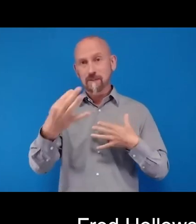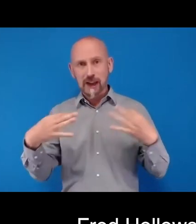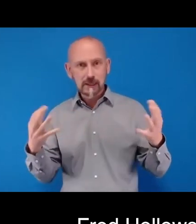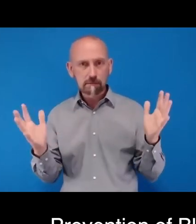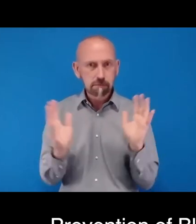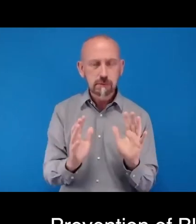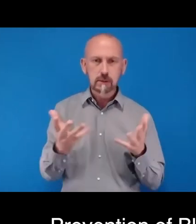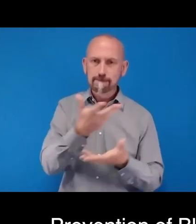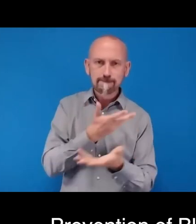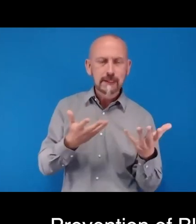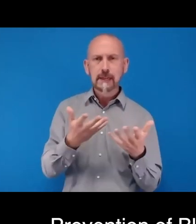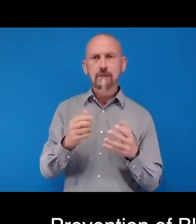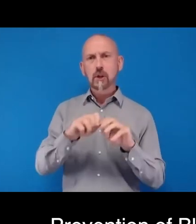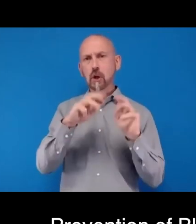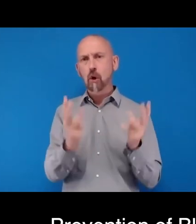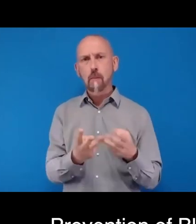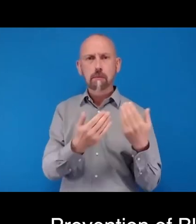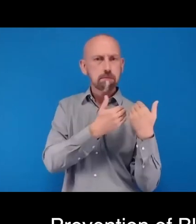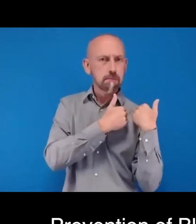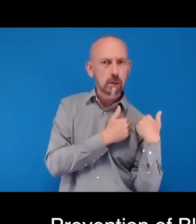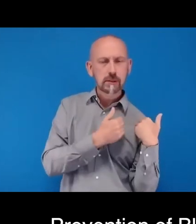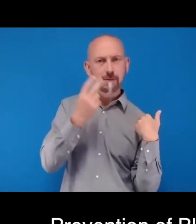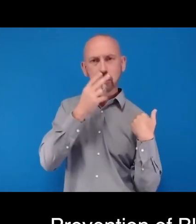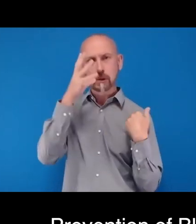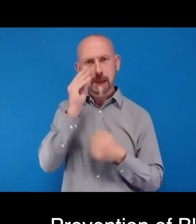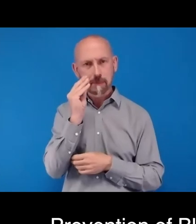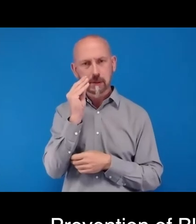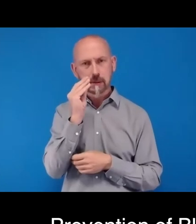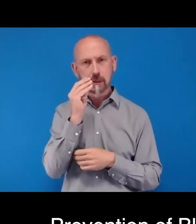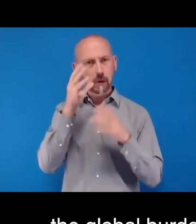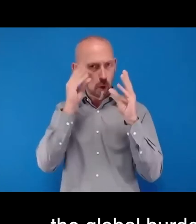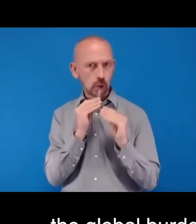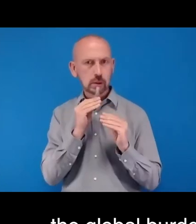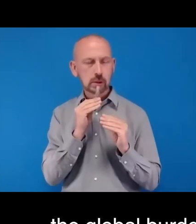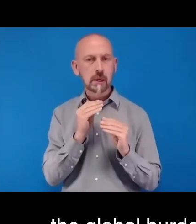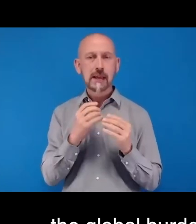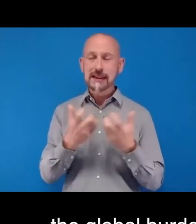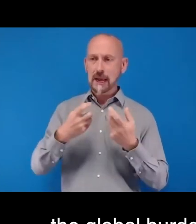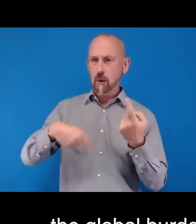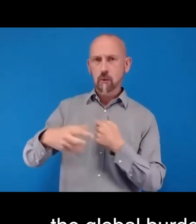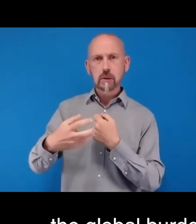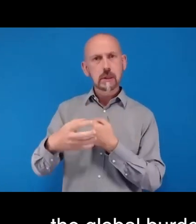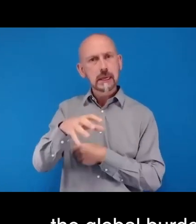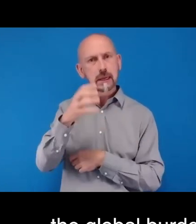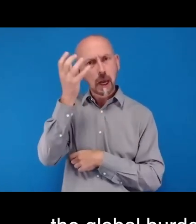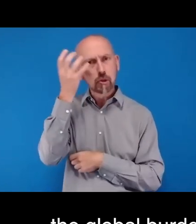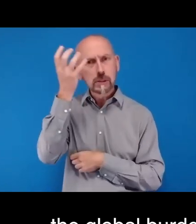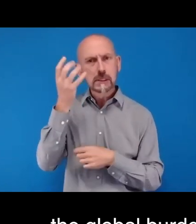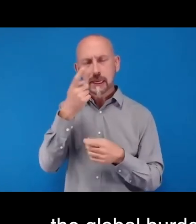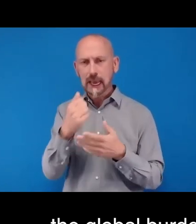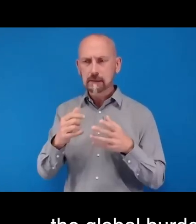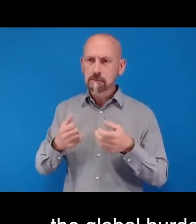of vision impairment and loss, and how countries can progress toward universal access to eye care.